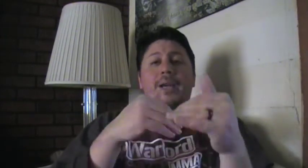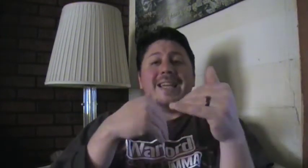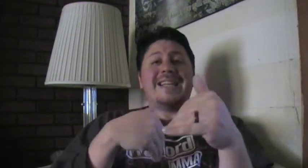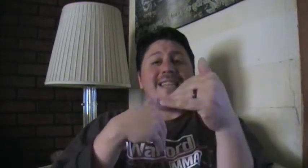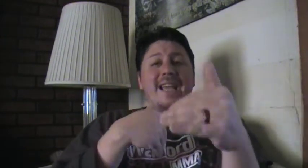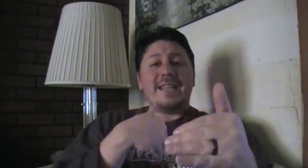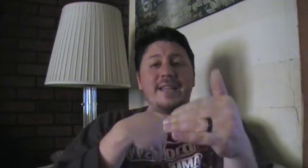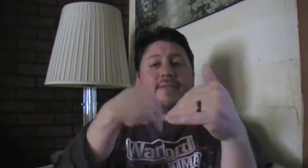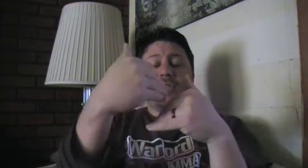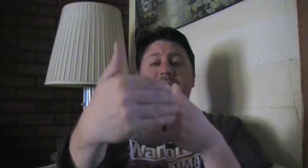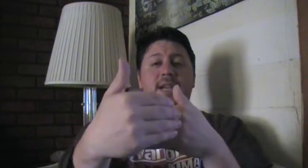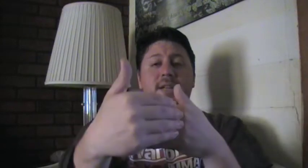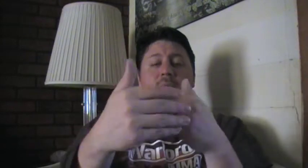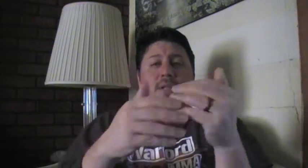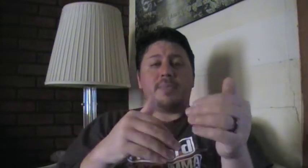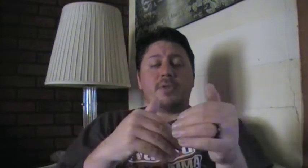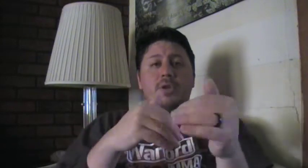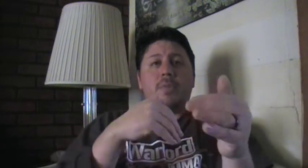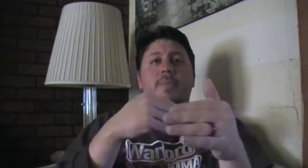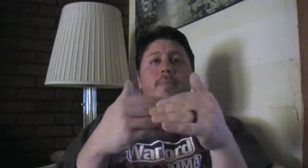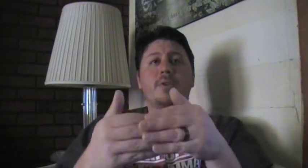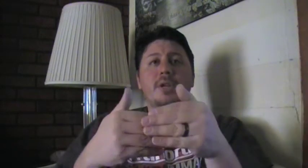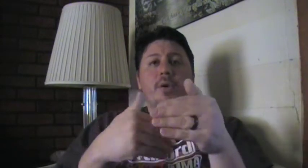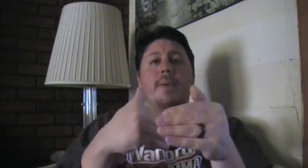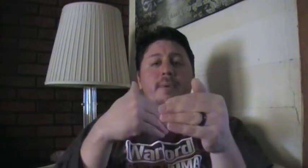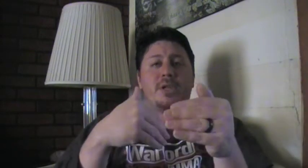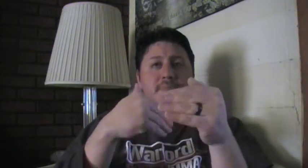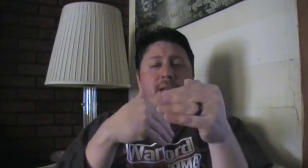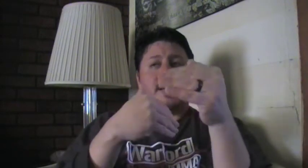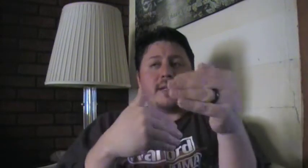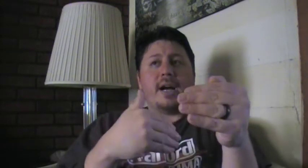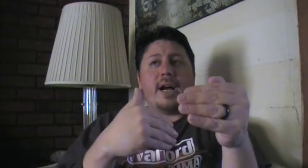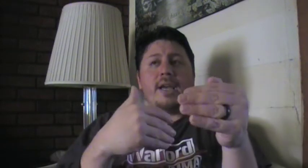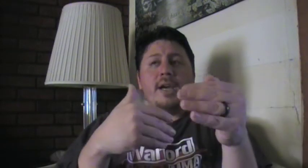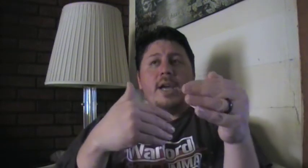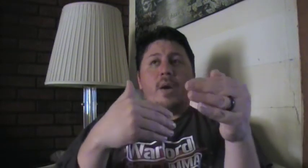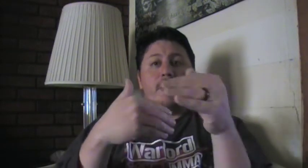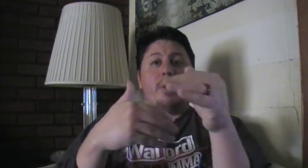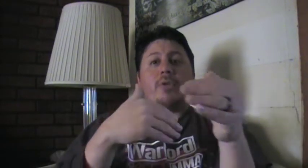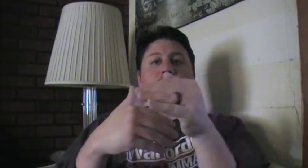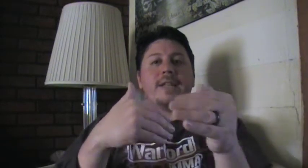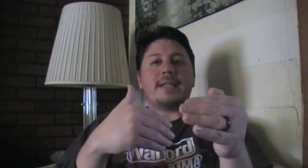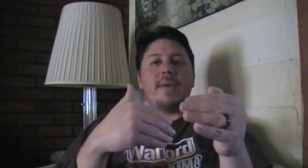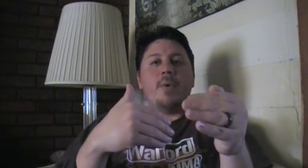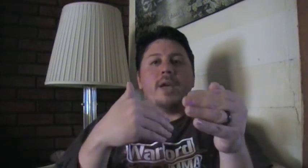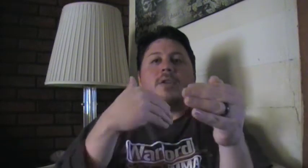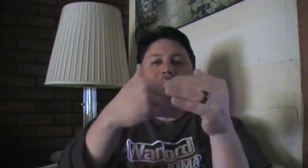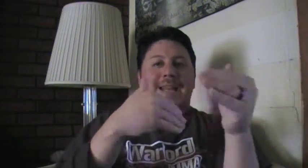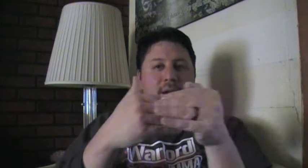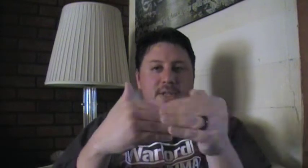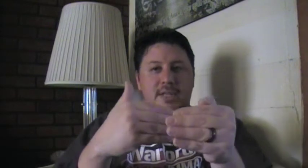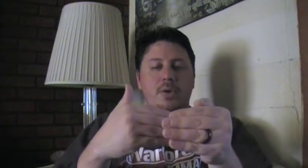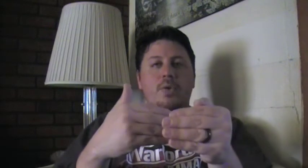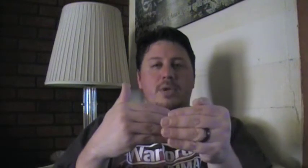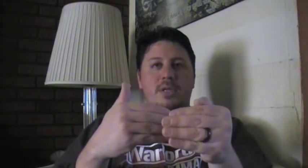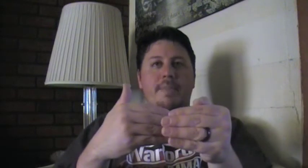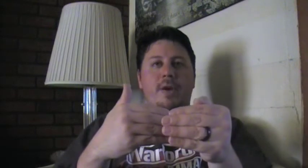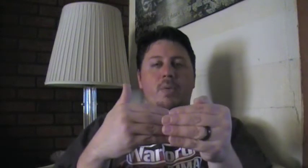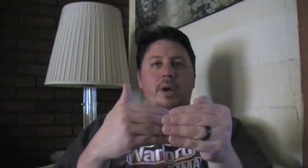technique versus technique with this person. You're versing, okay, it's just me and this guy and we both train the same way. Now it's to see who is the better one